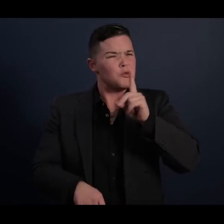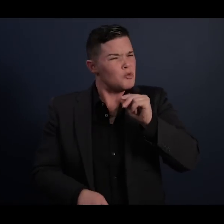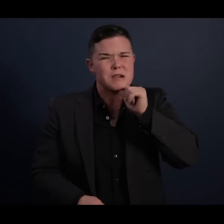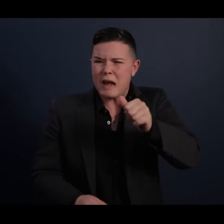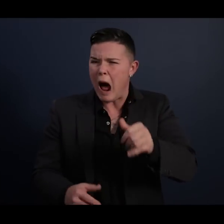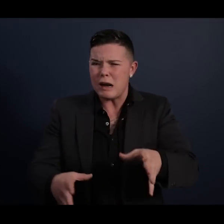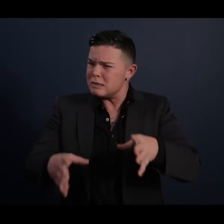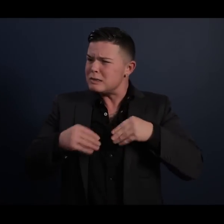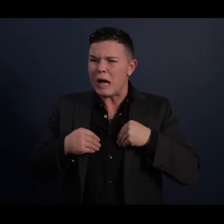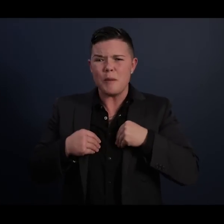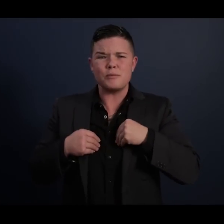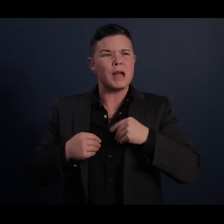people.